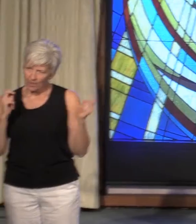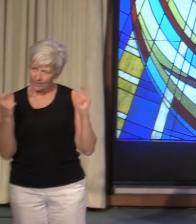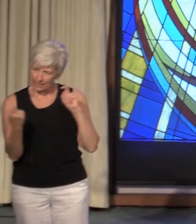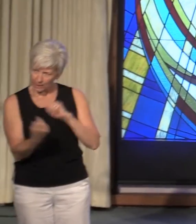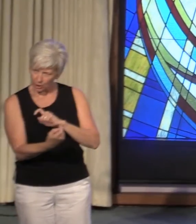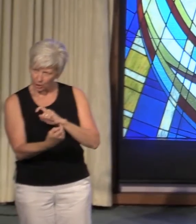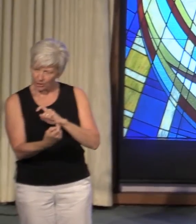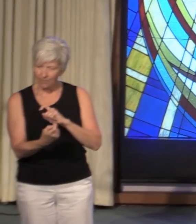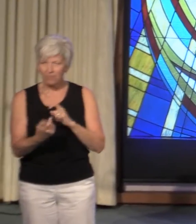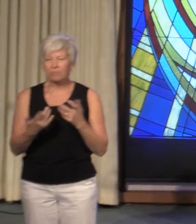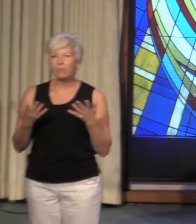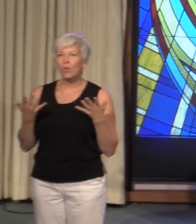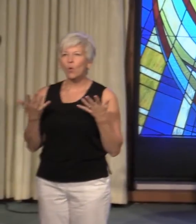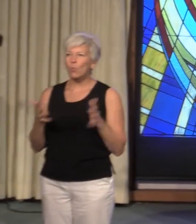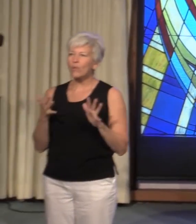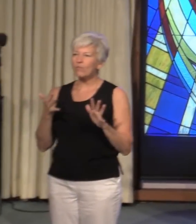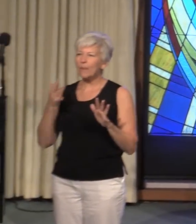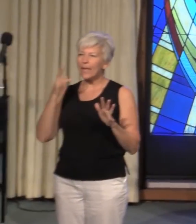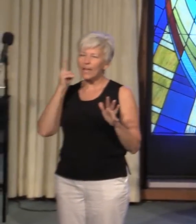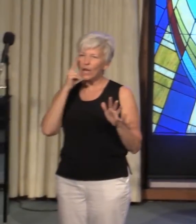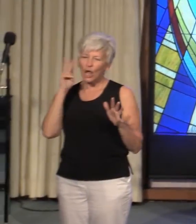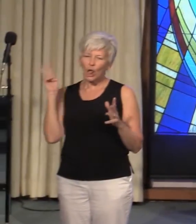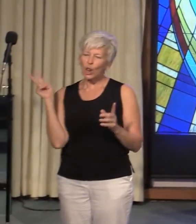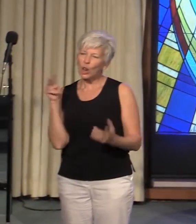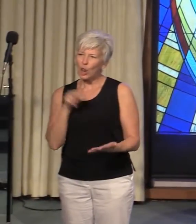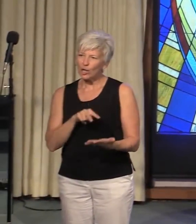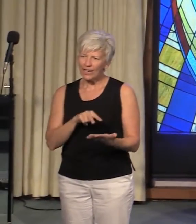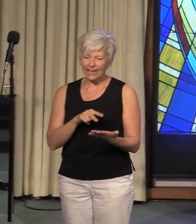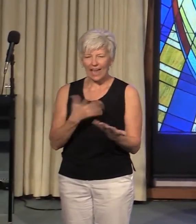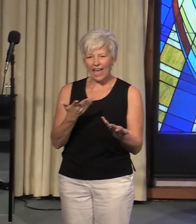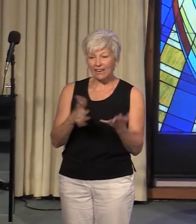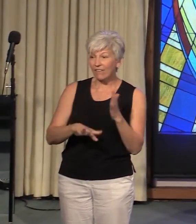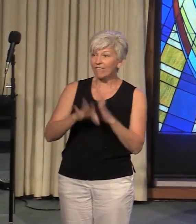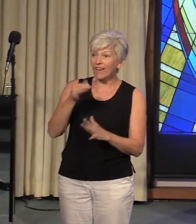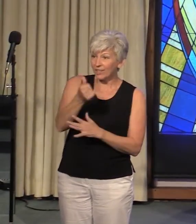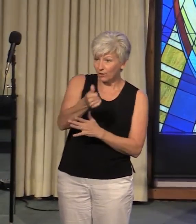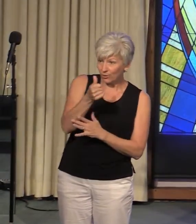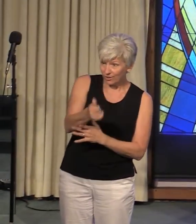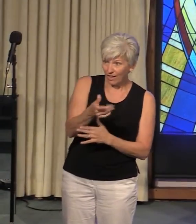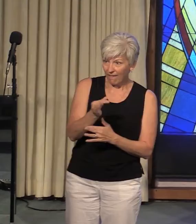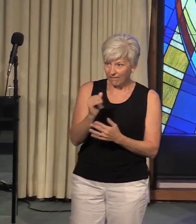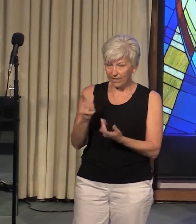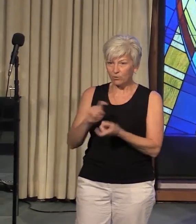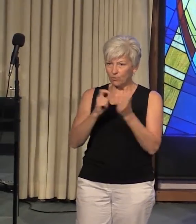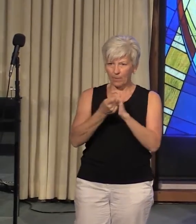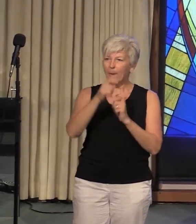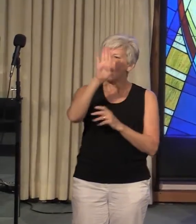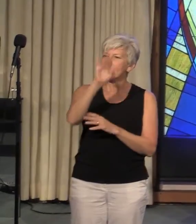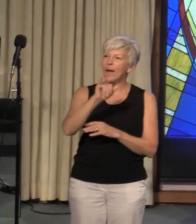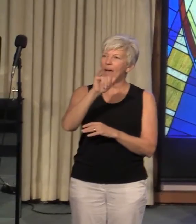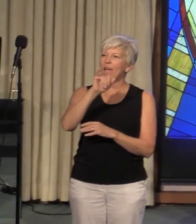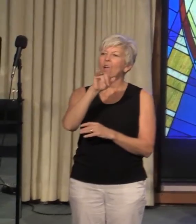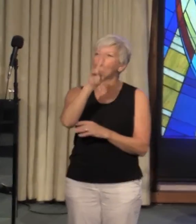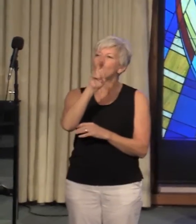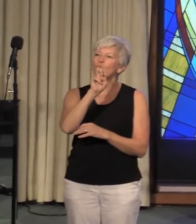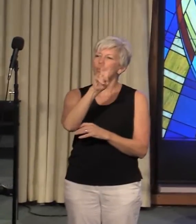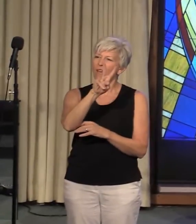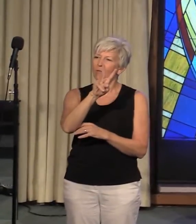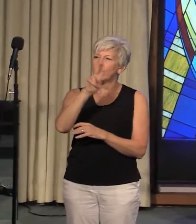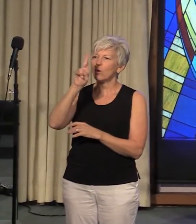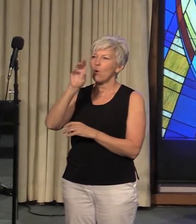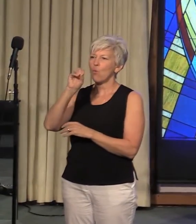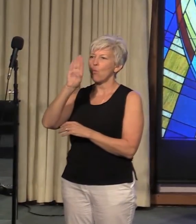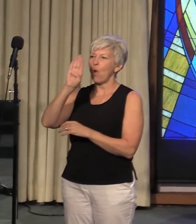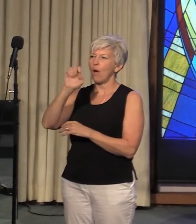we've been looking at Finding Yourself in Transition by Reverend Robert Brummett. And this is the book. And